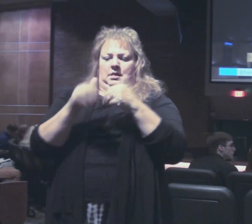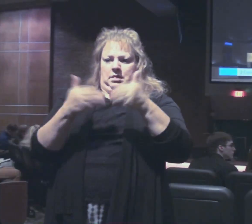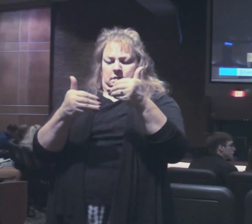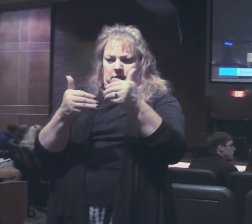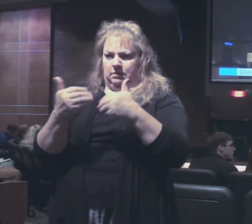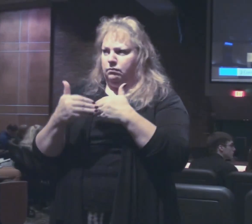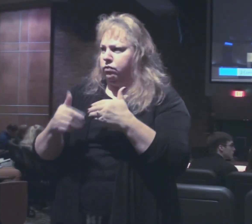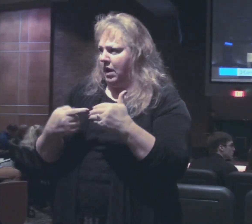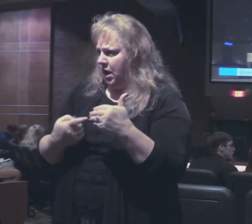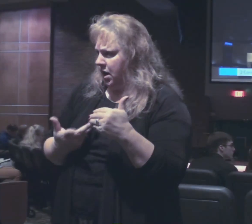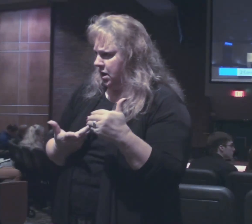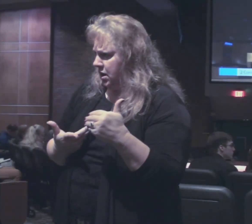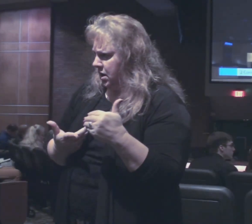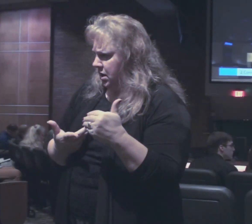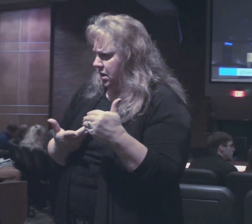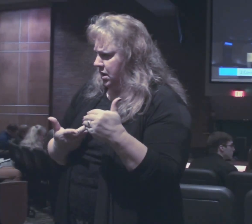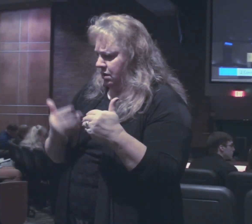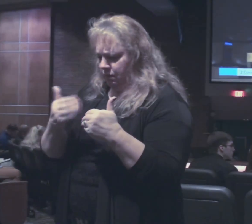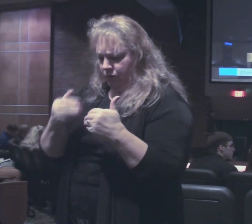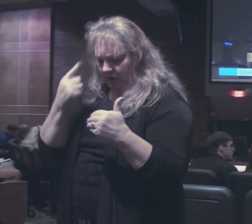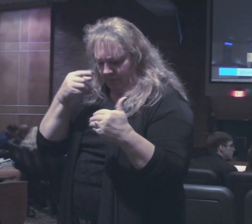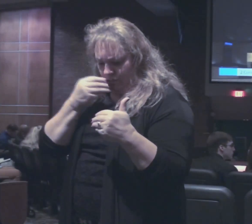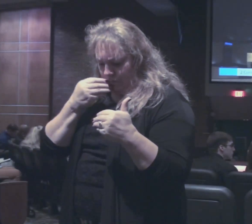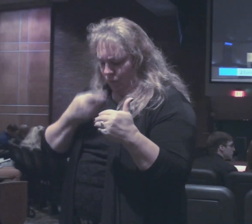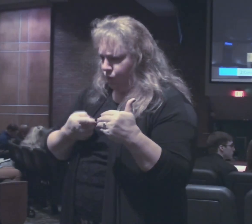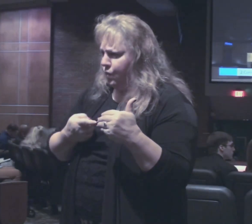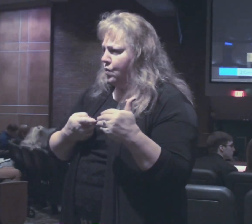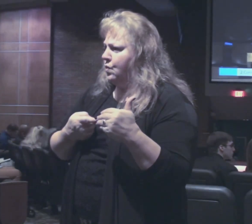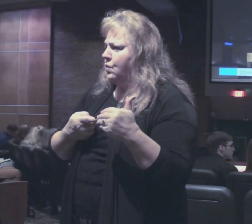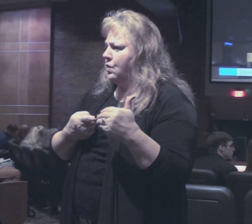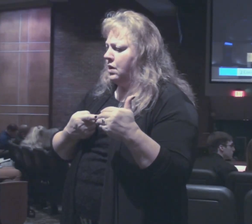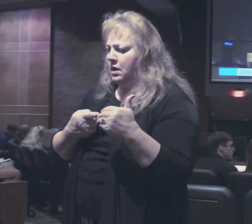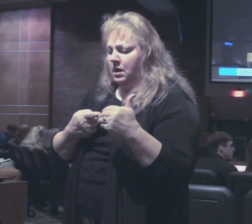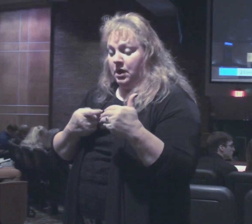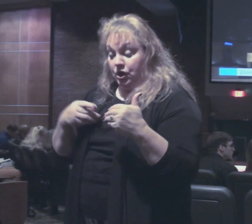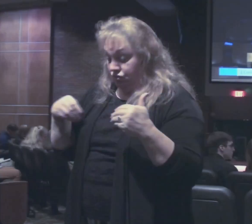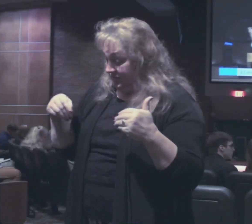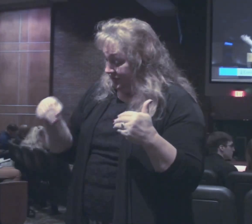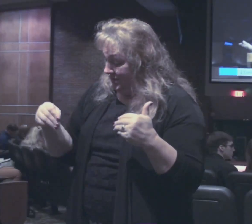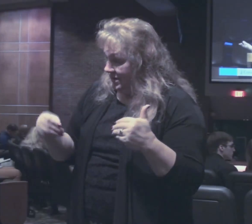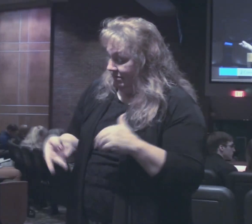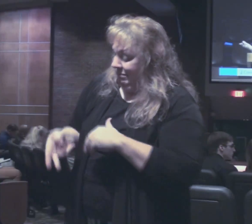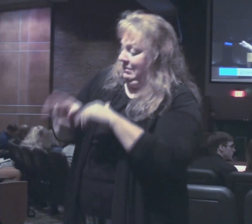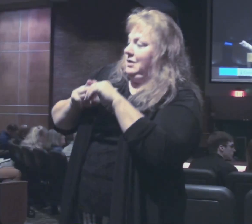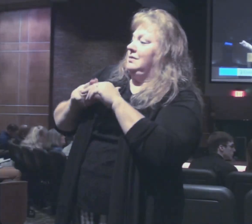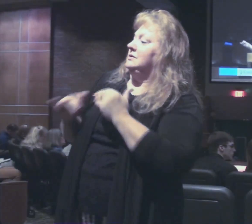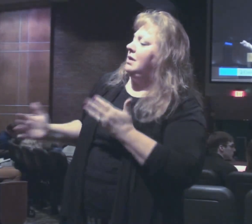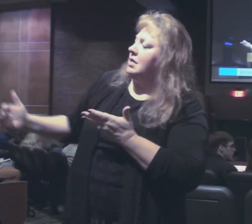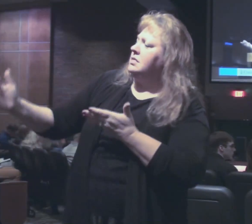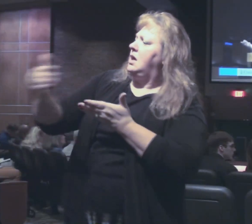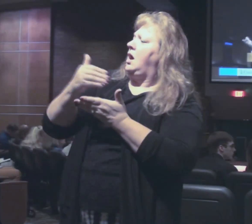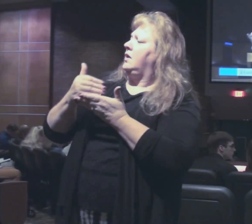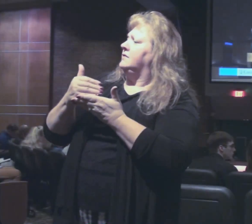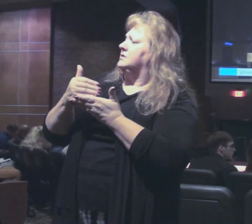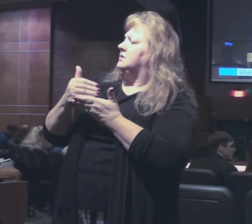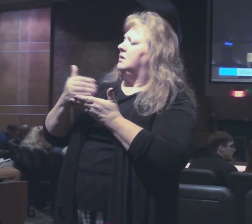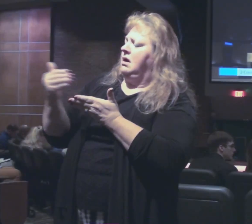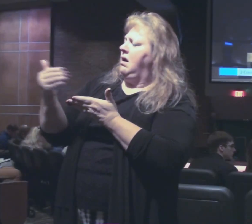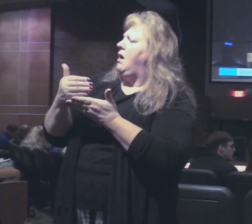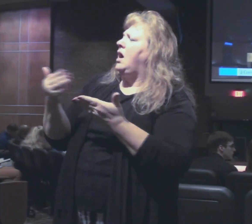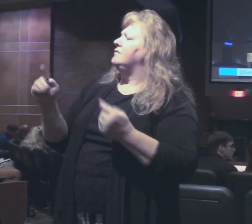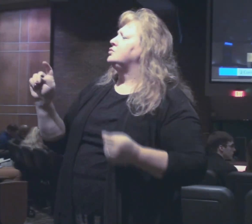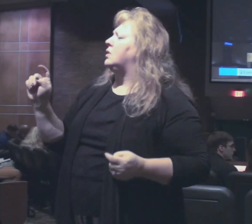bread for food he'll multiply your seed and increase the harvest and you know what the harvest is